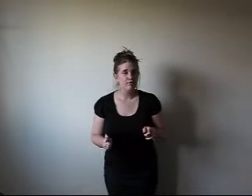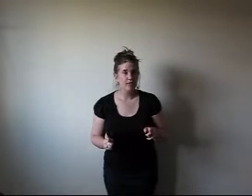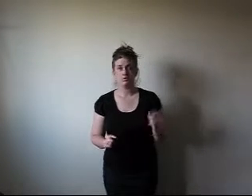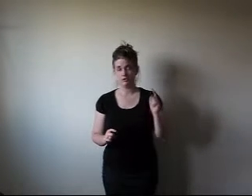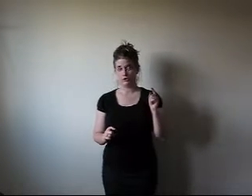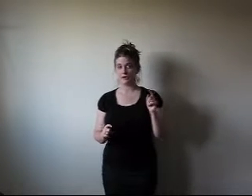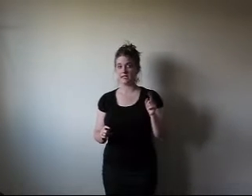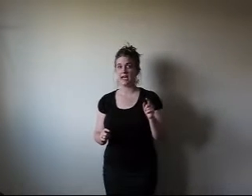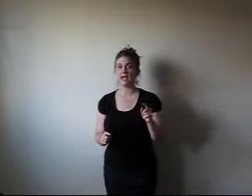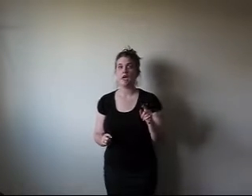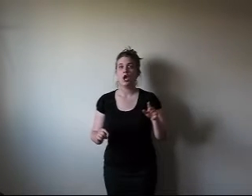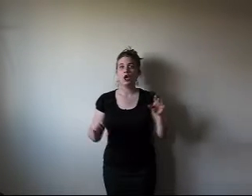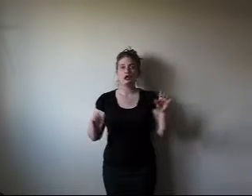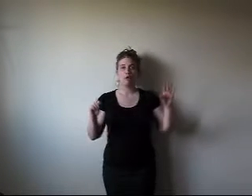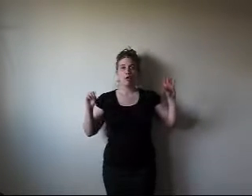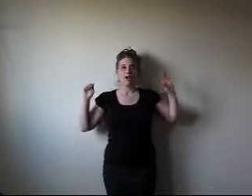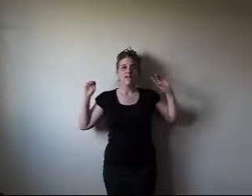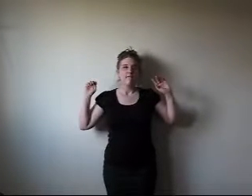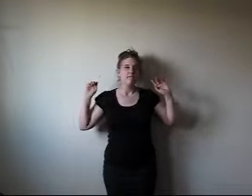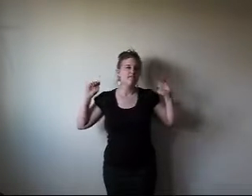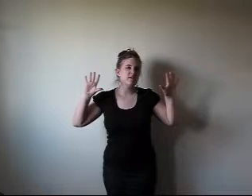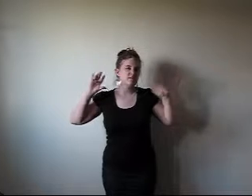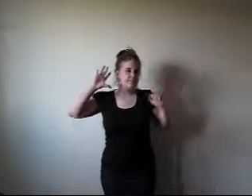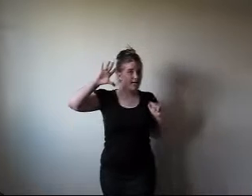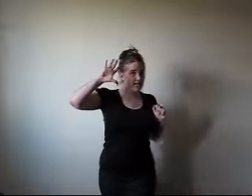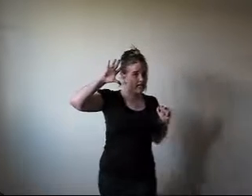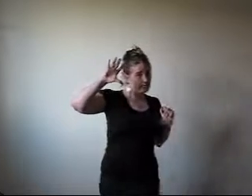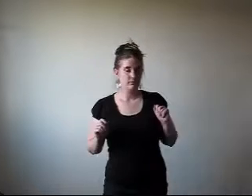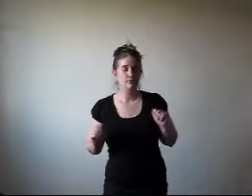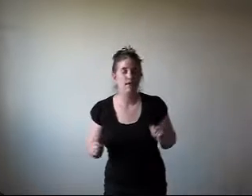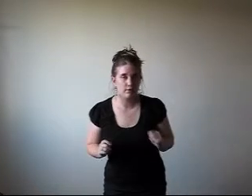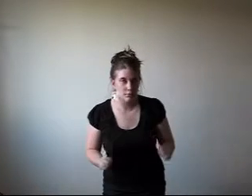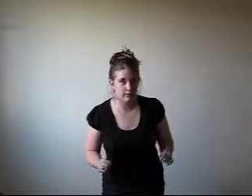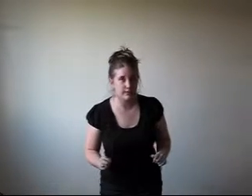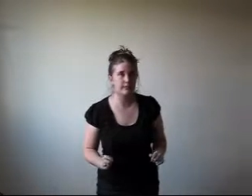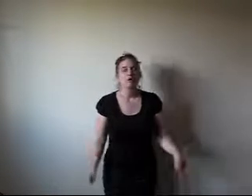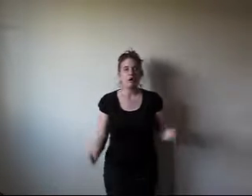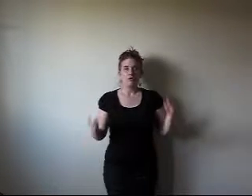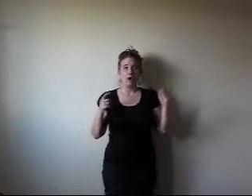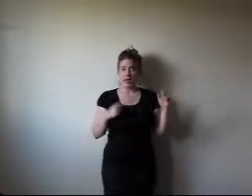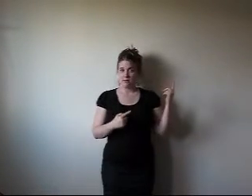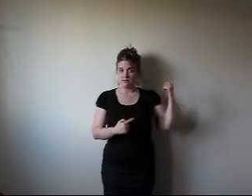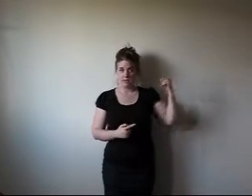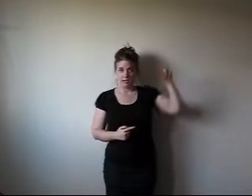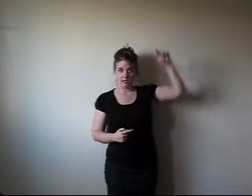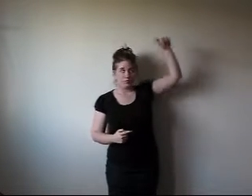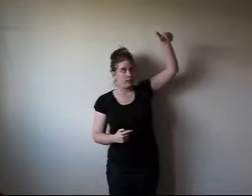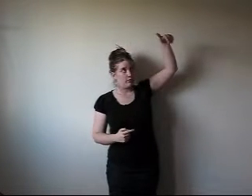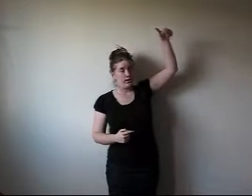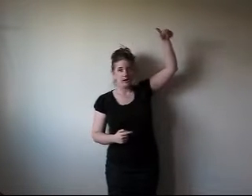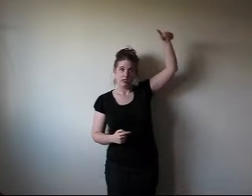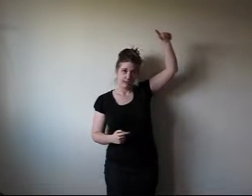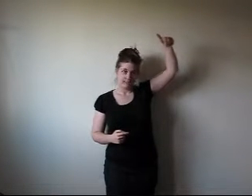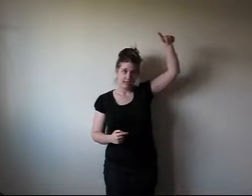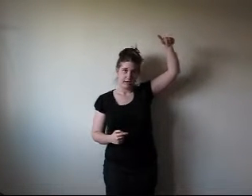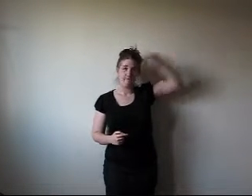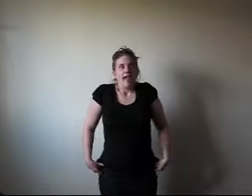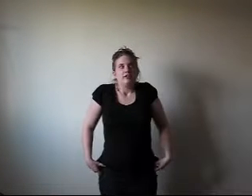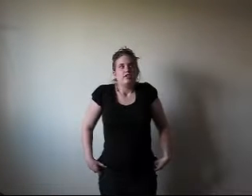a video, you're going to take your 15 favorite movies. Go to IMDP. You can go there. Right here. And